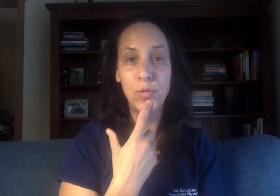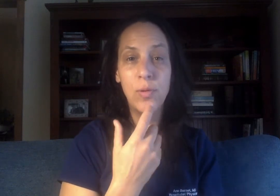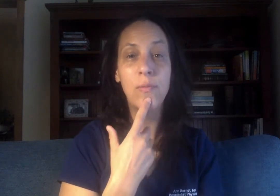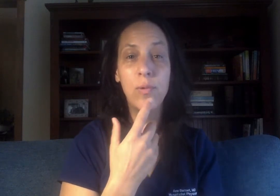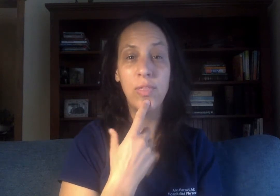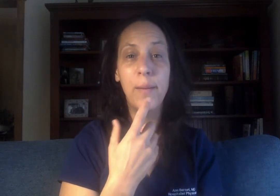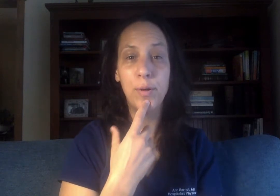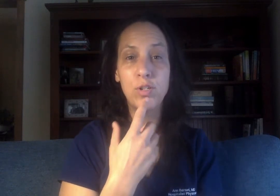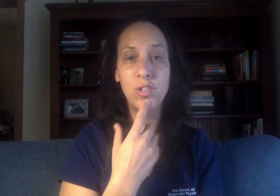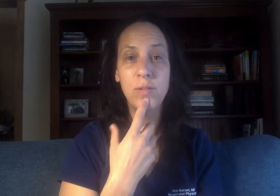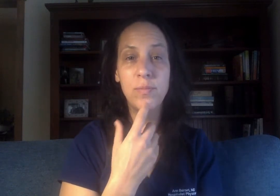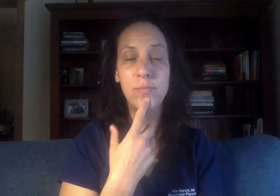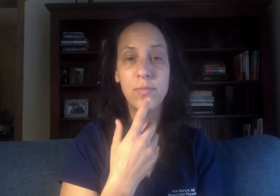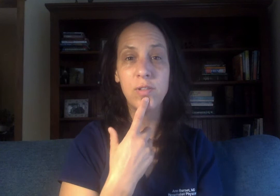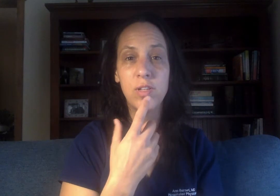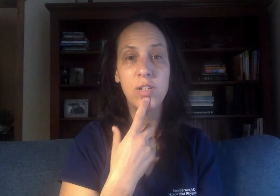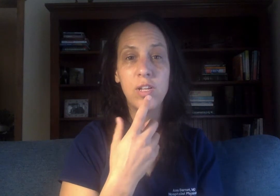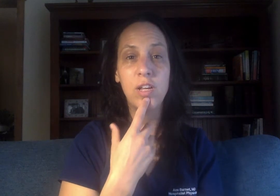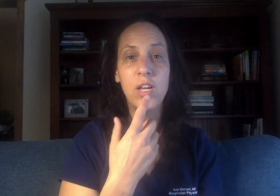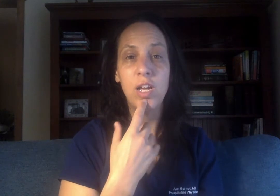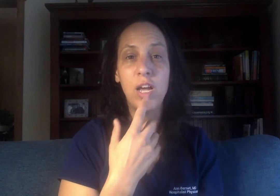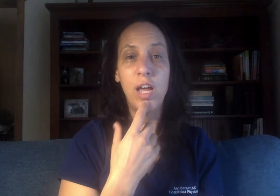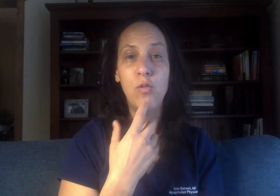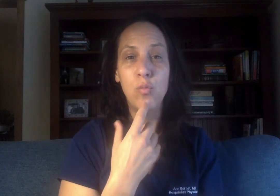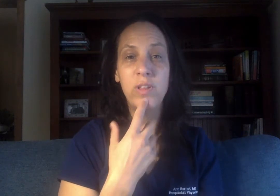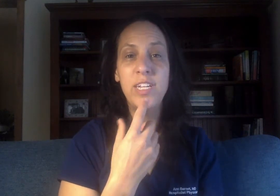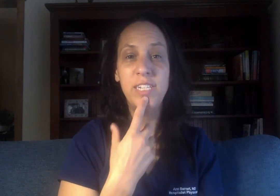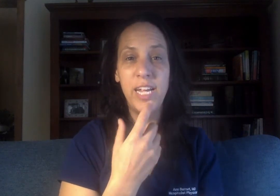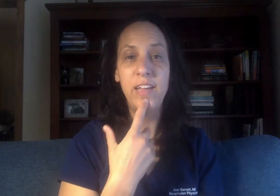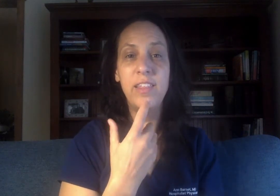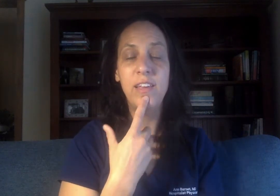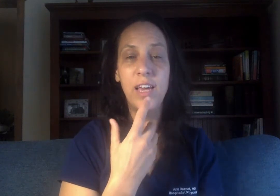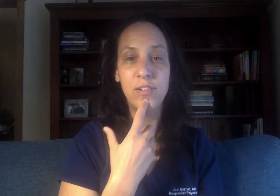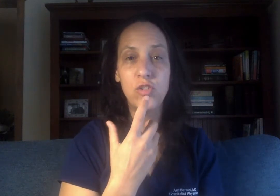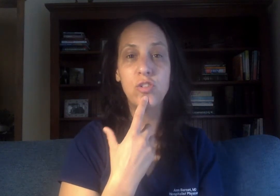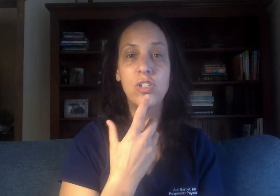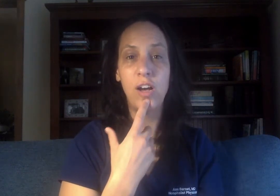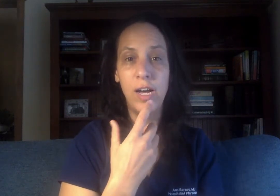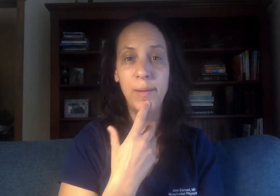with that person and really take the extra time